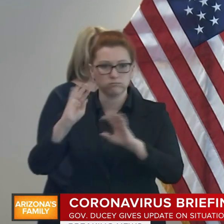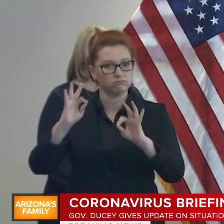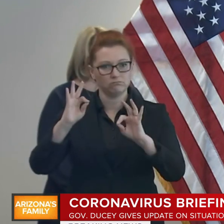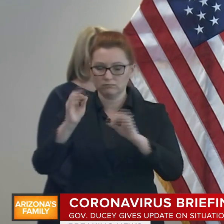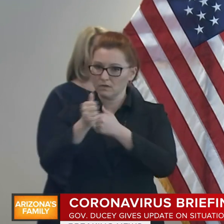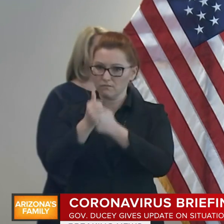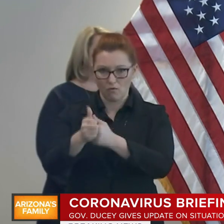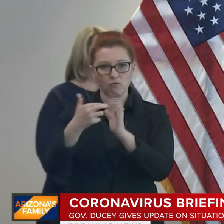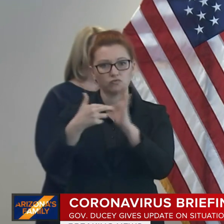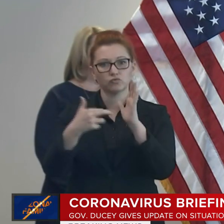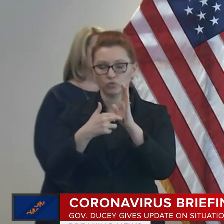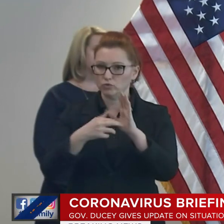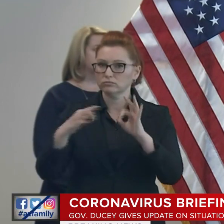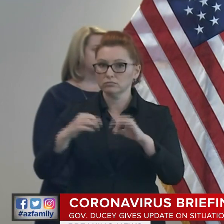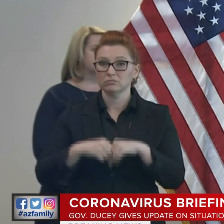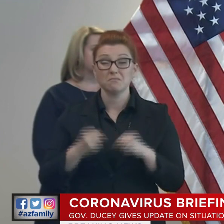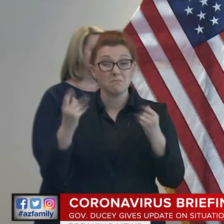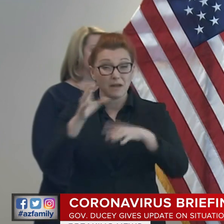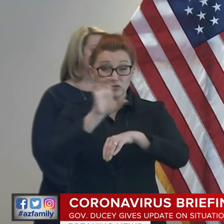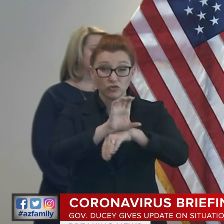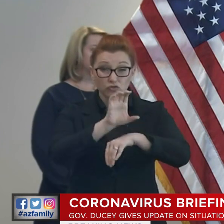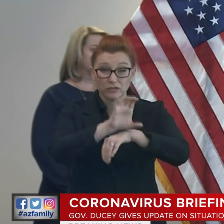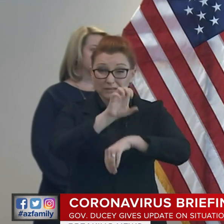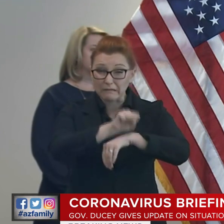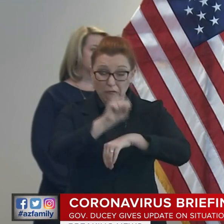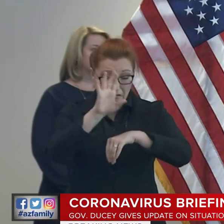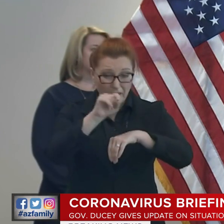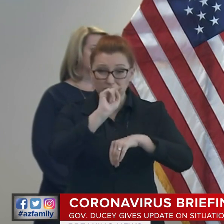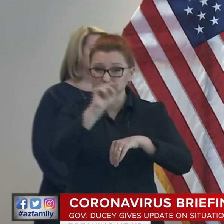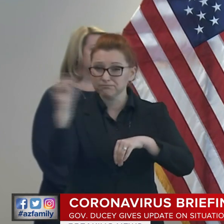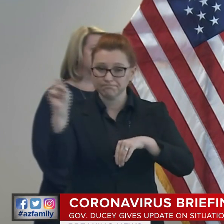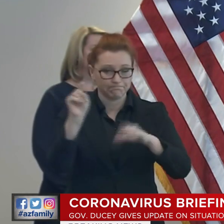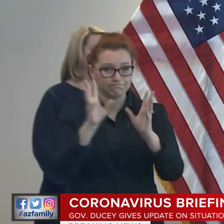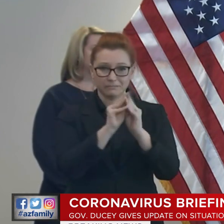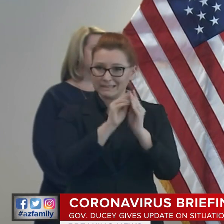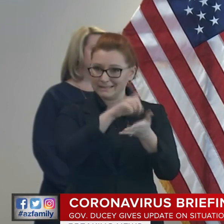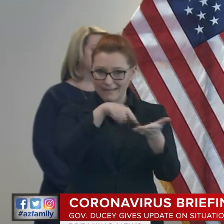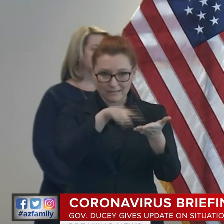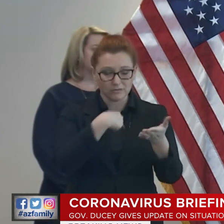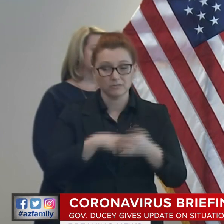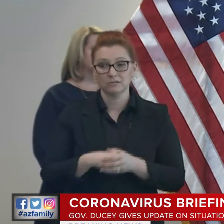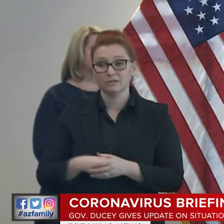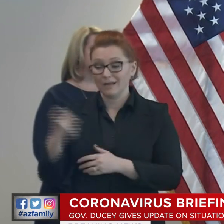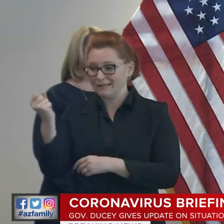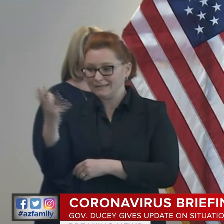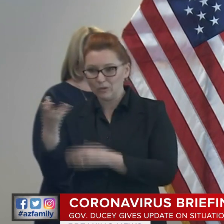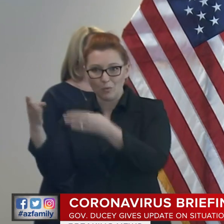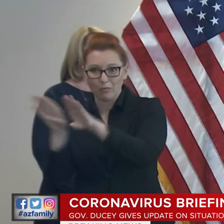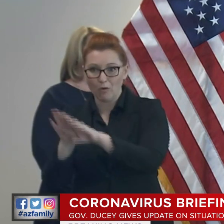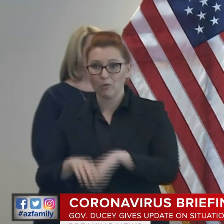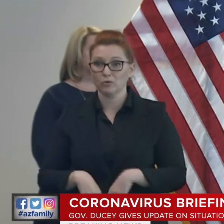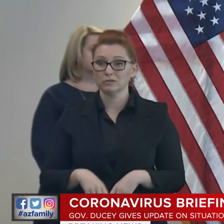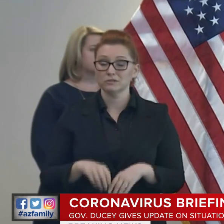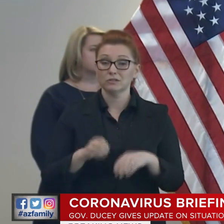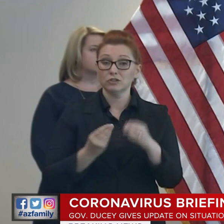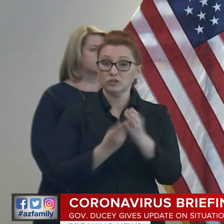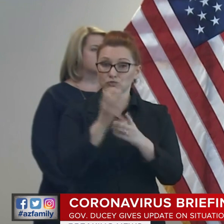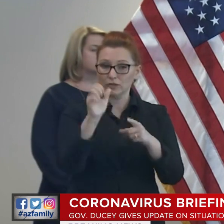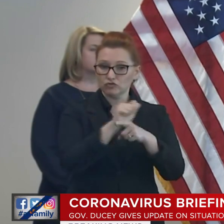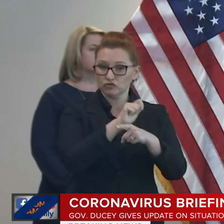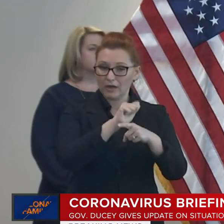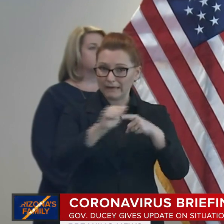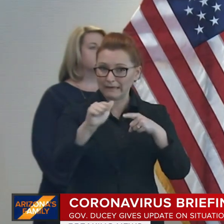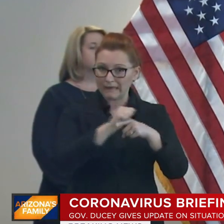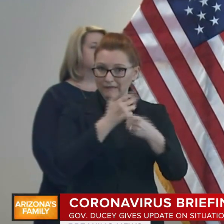Churches and congregations aren't meeting. Casinos aren't operating. Spring training is canceled.